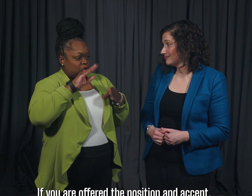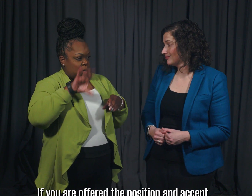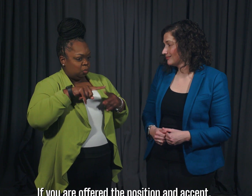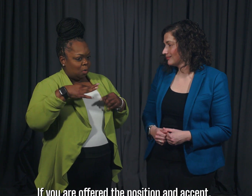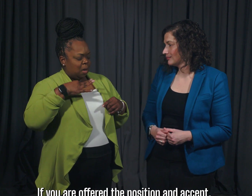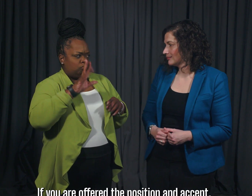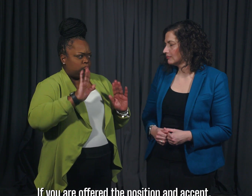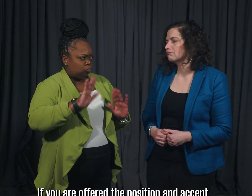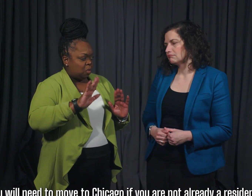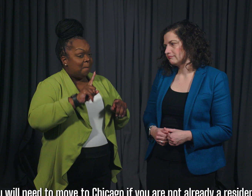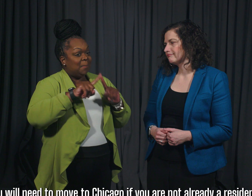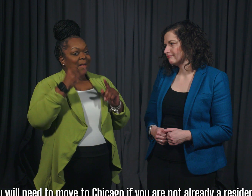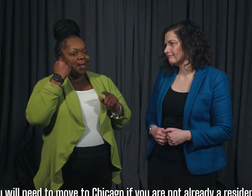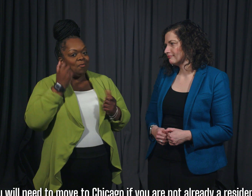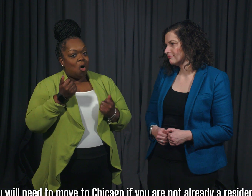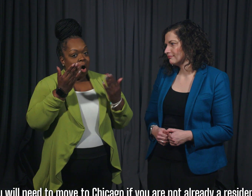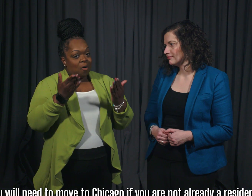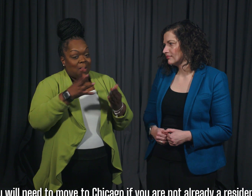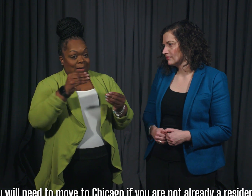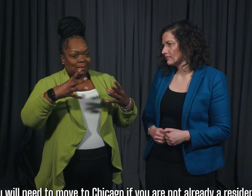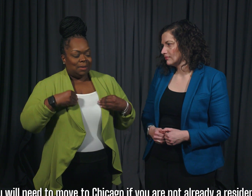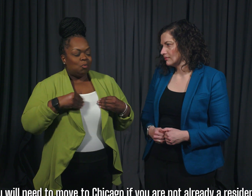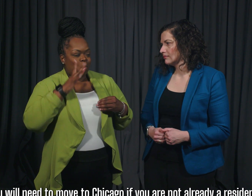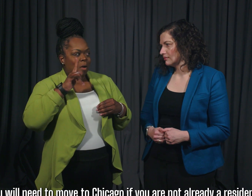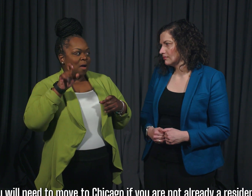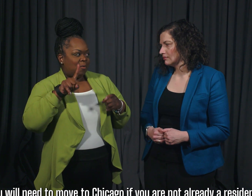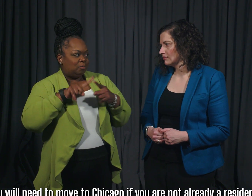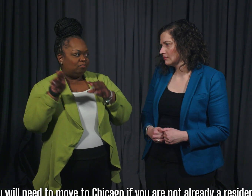position and accept, you will need to move to Chicago if you are not already a resident.